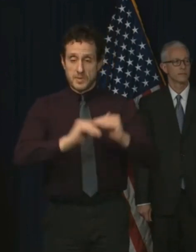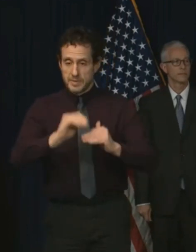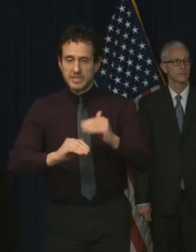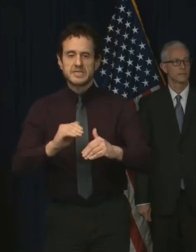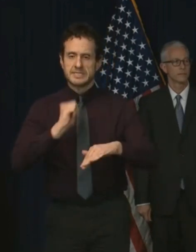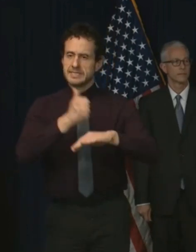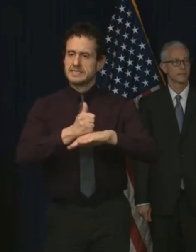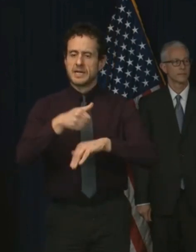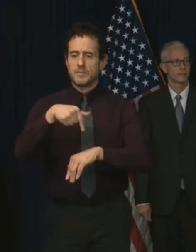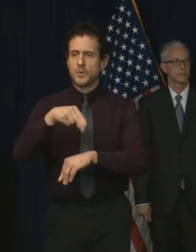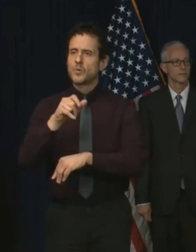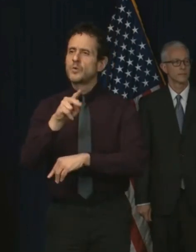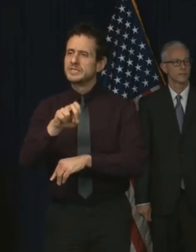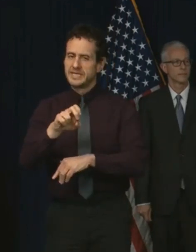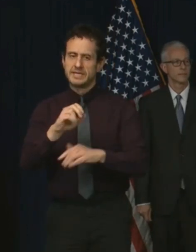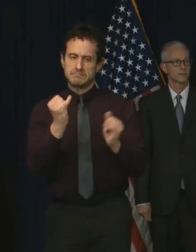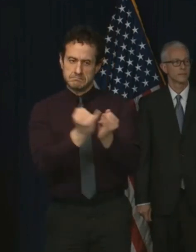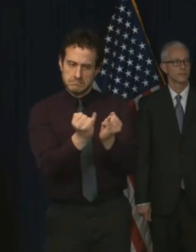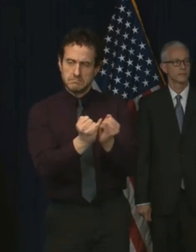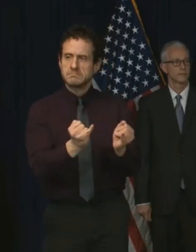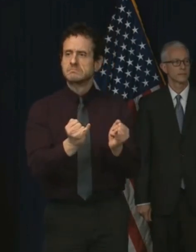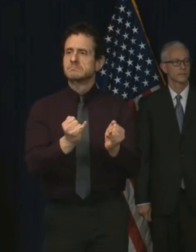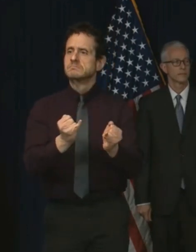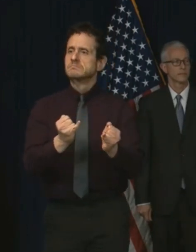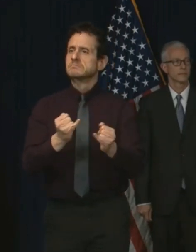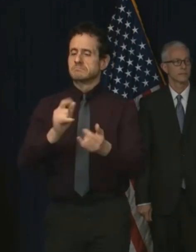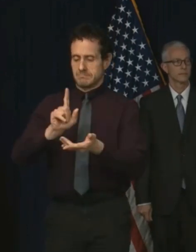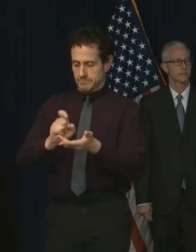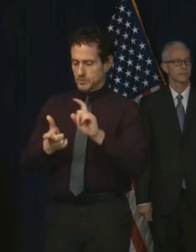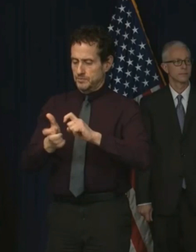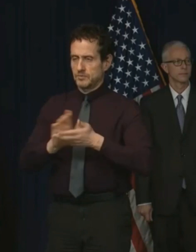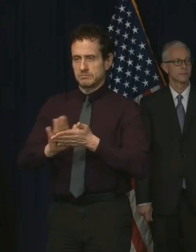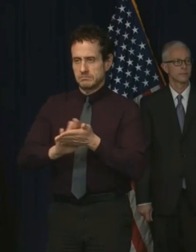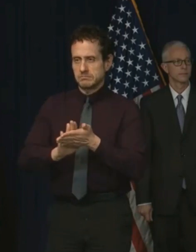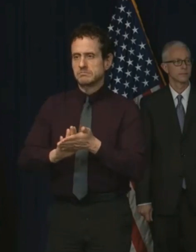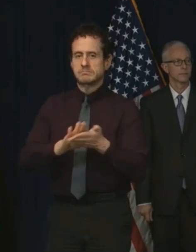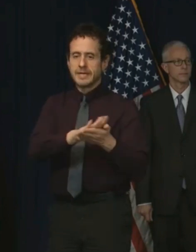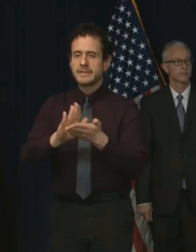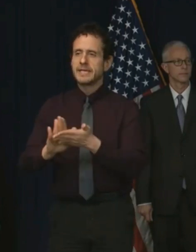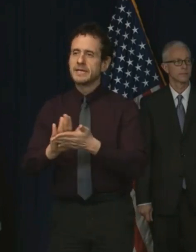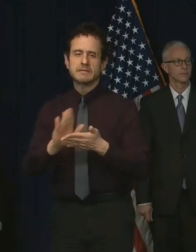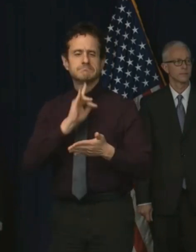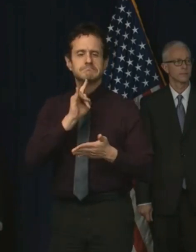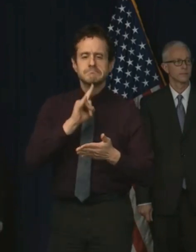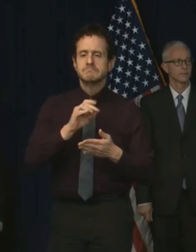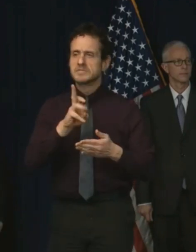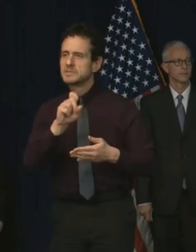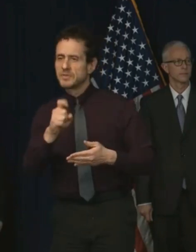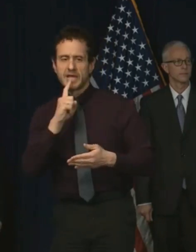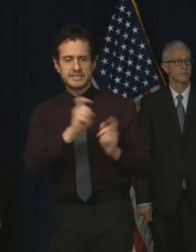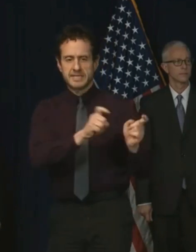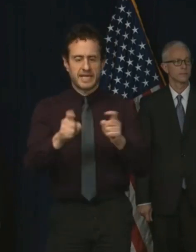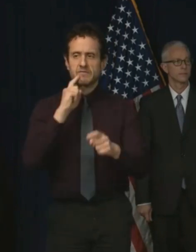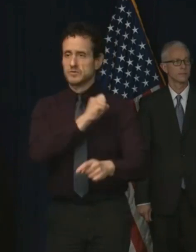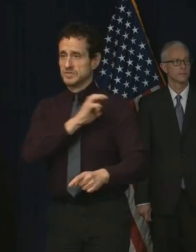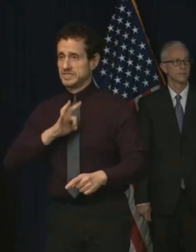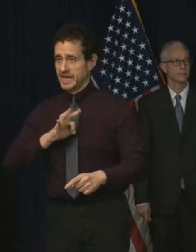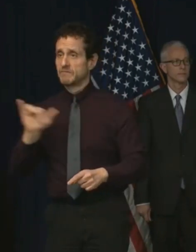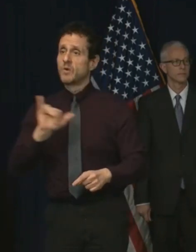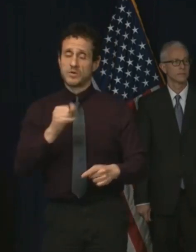ensured access to hand sanitizer and cleaning supplies to all staff and incarcerated individuals.